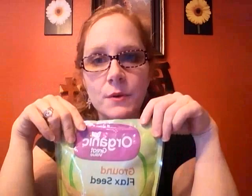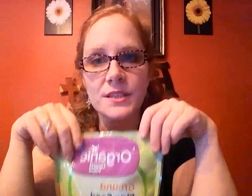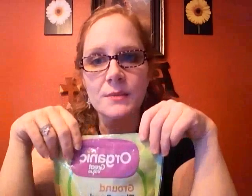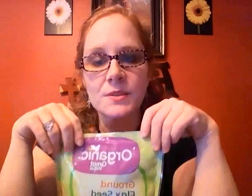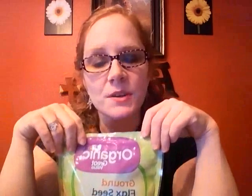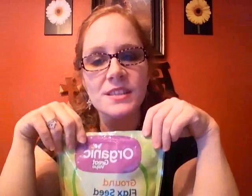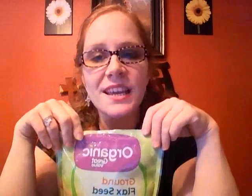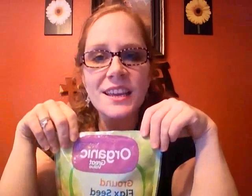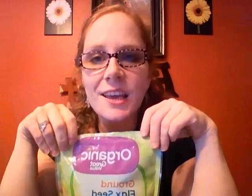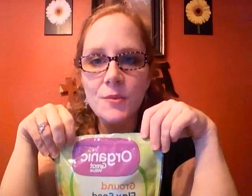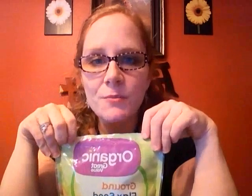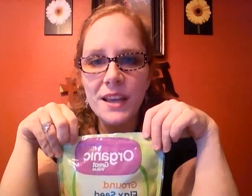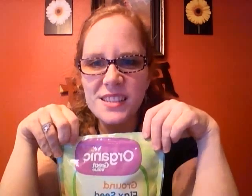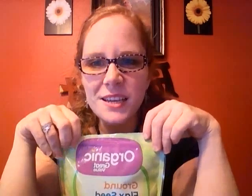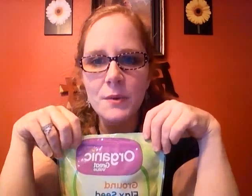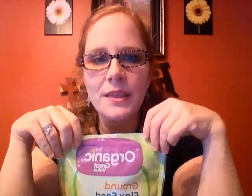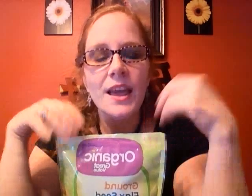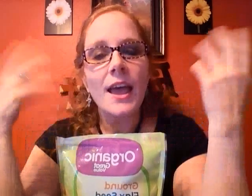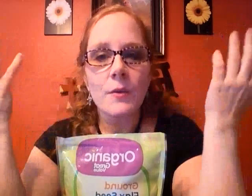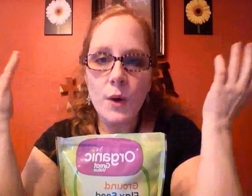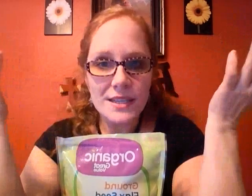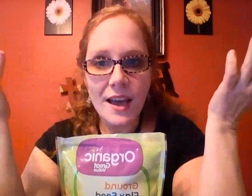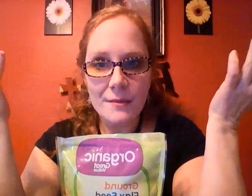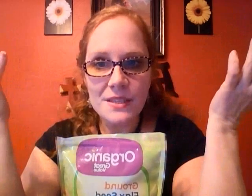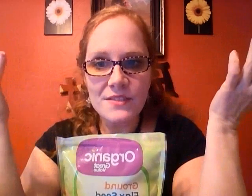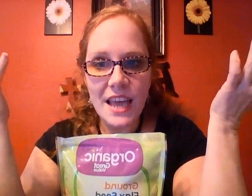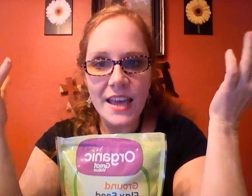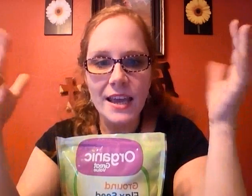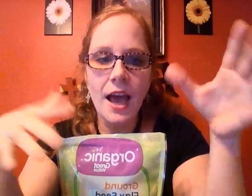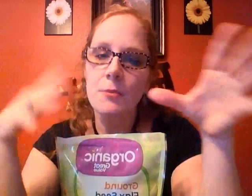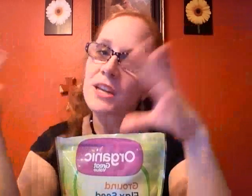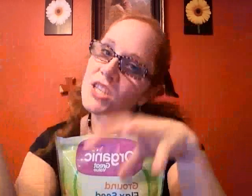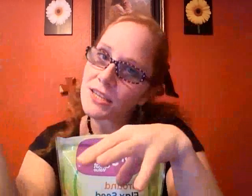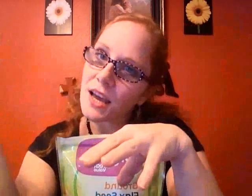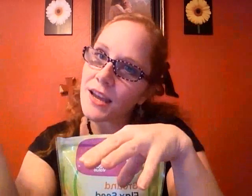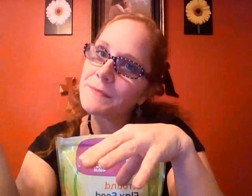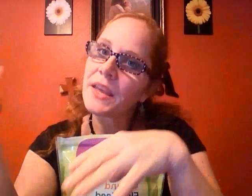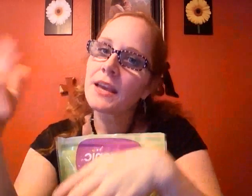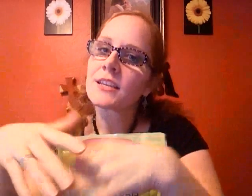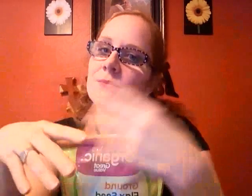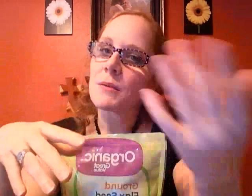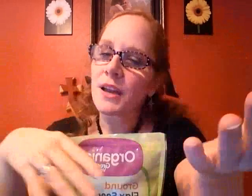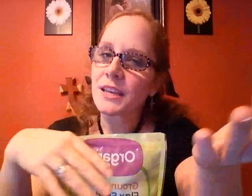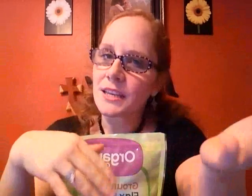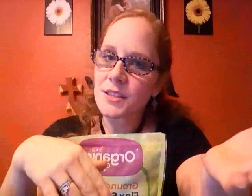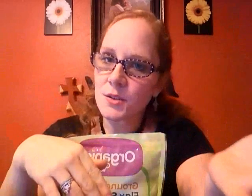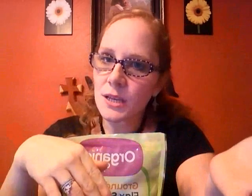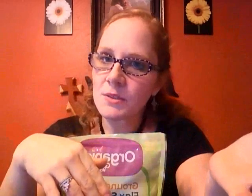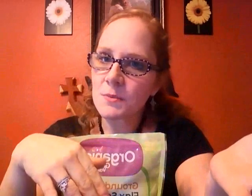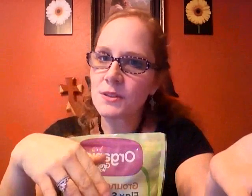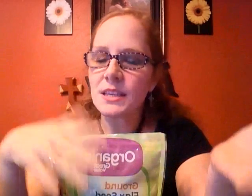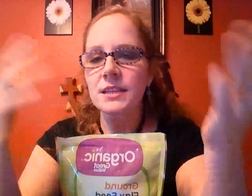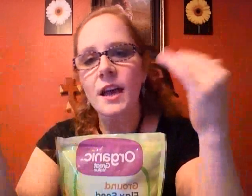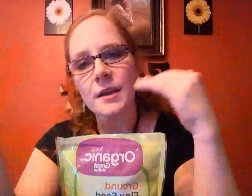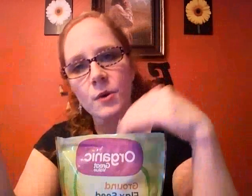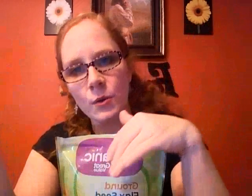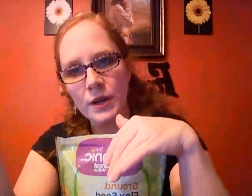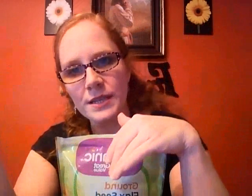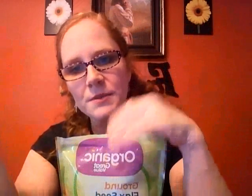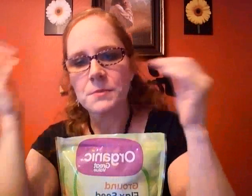four tablespoons I can get more basic with what times of day how much at a time does my body needs two tablespoons at a time or one tablespoon